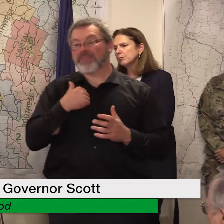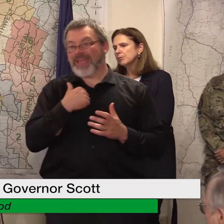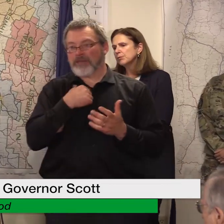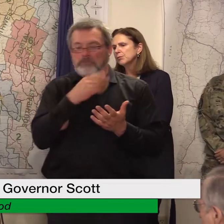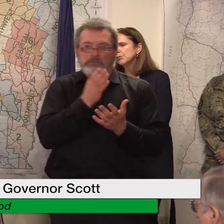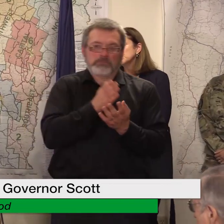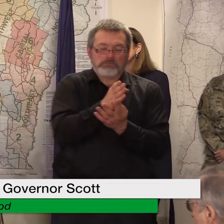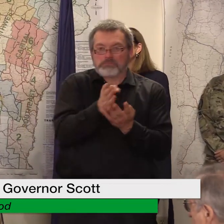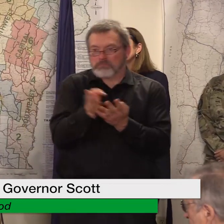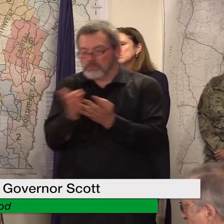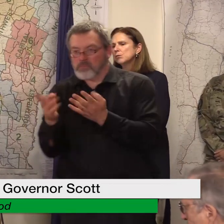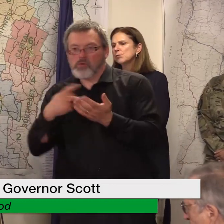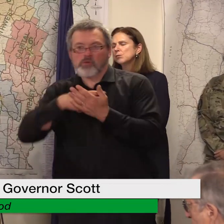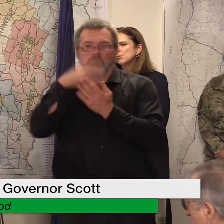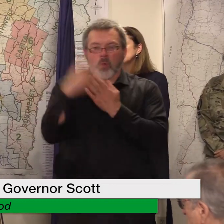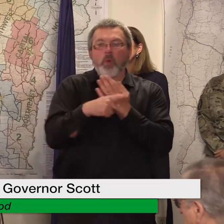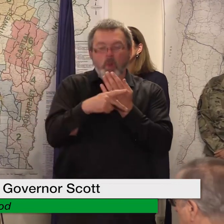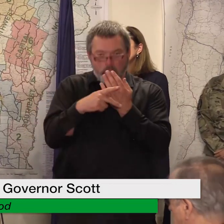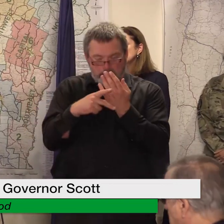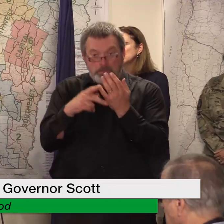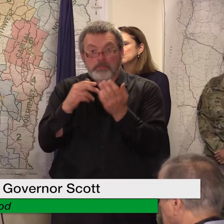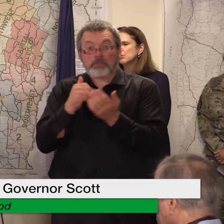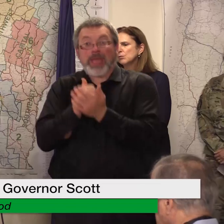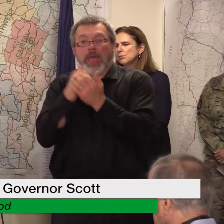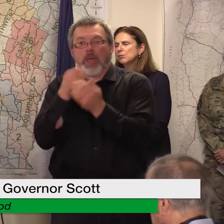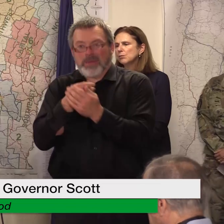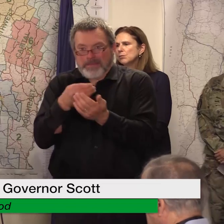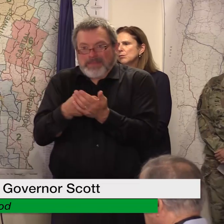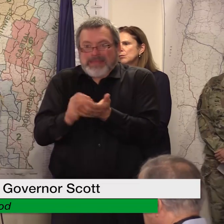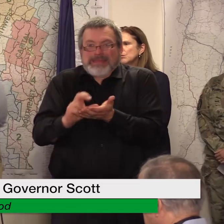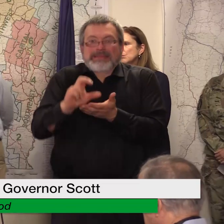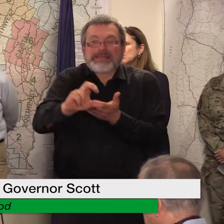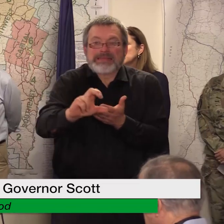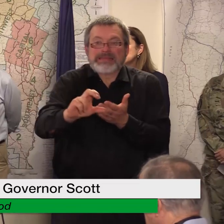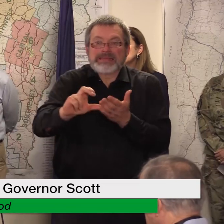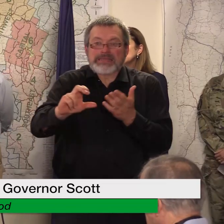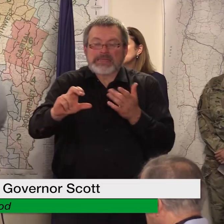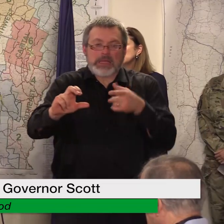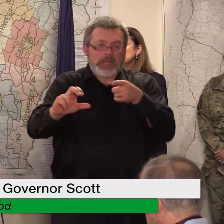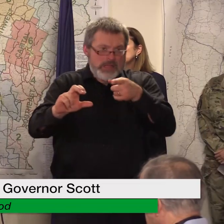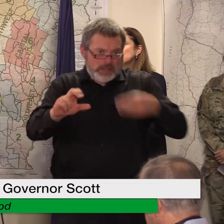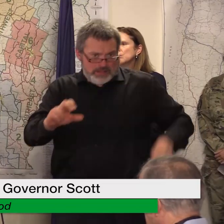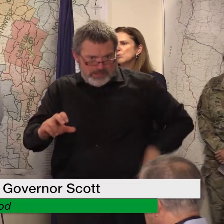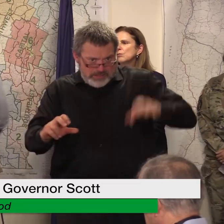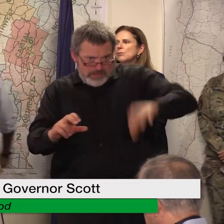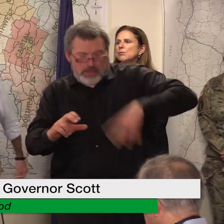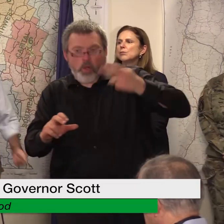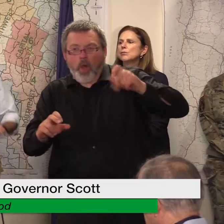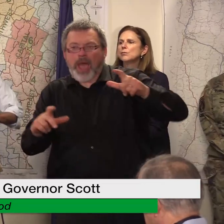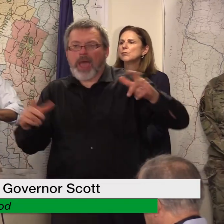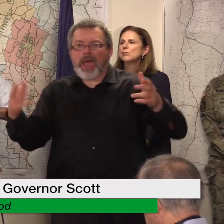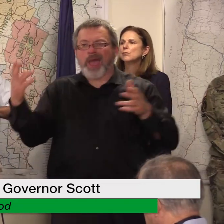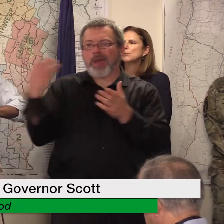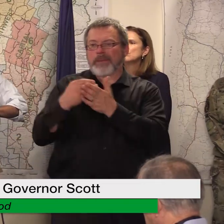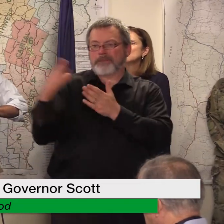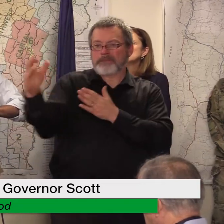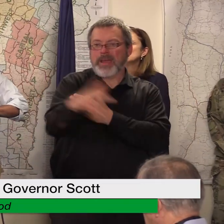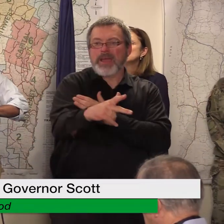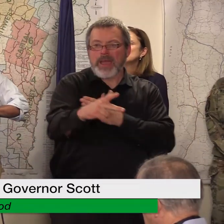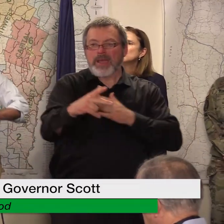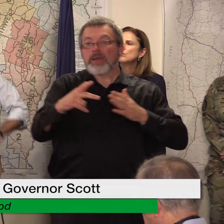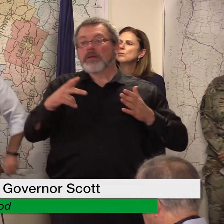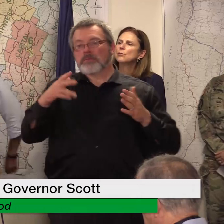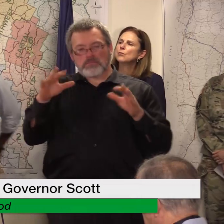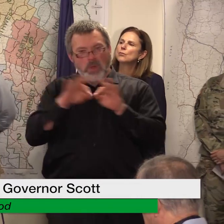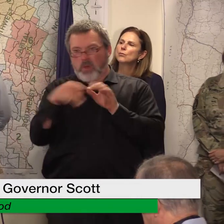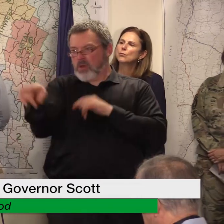provide reimburse reimbursement for people who have been displaced as part of their application process and continue to update us on their status so we